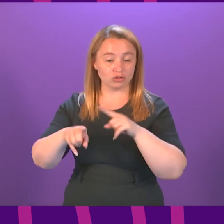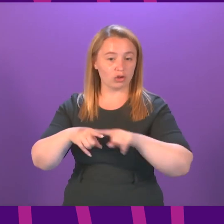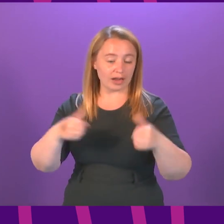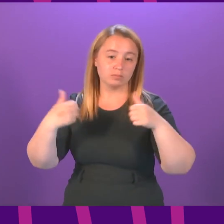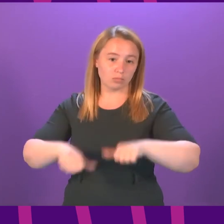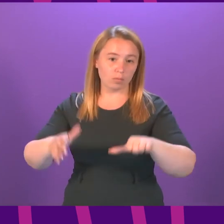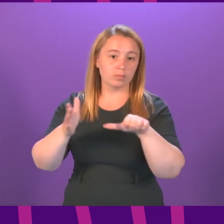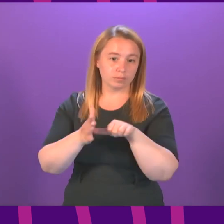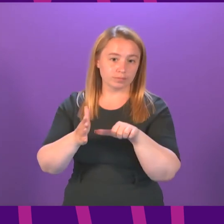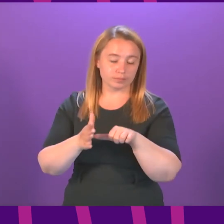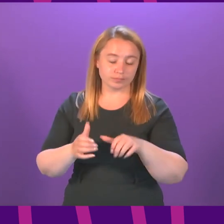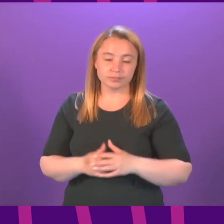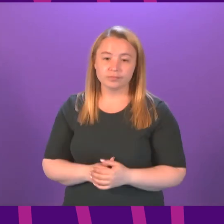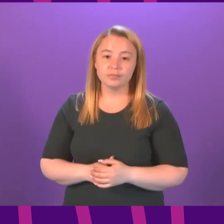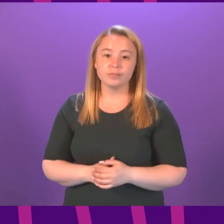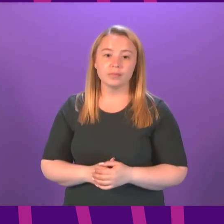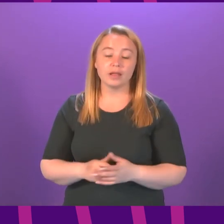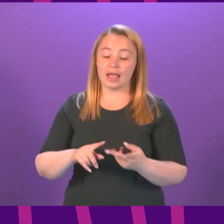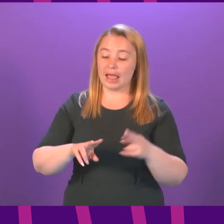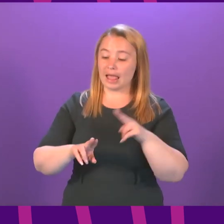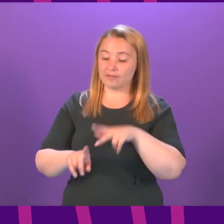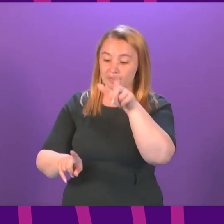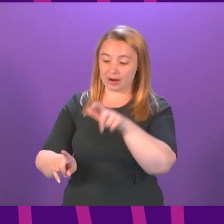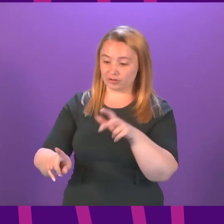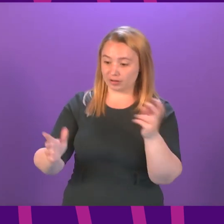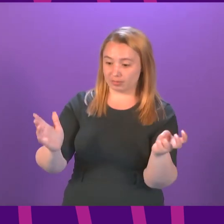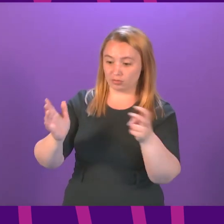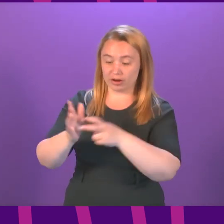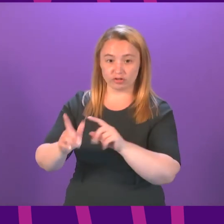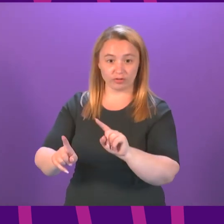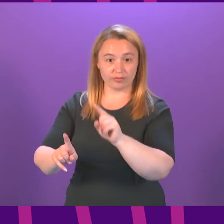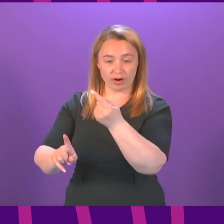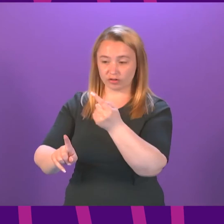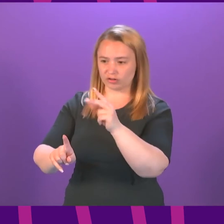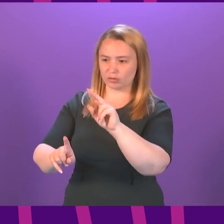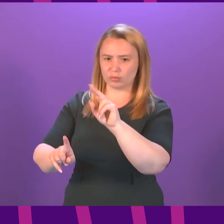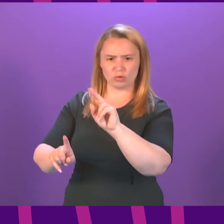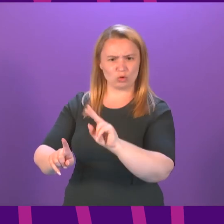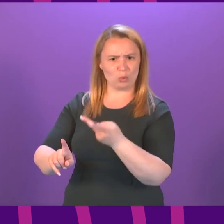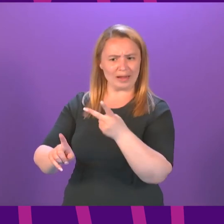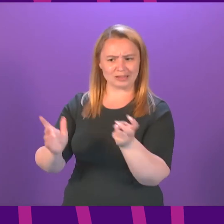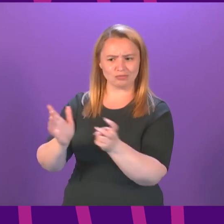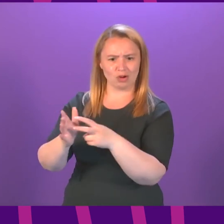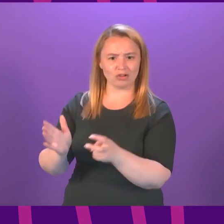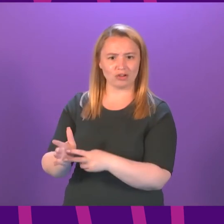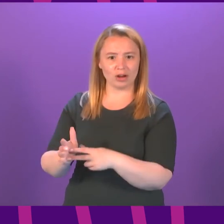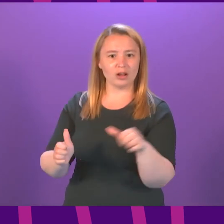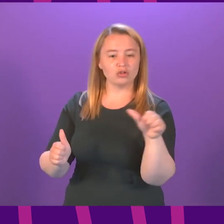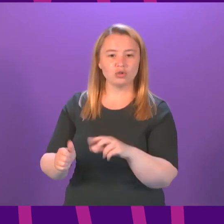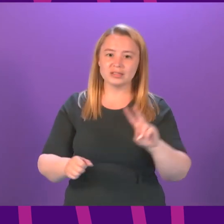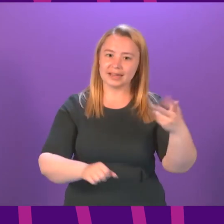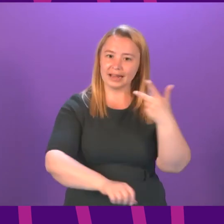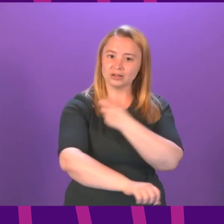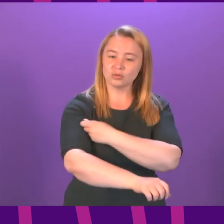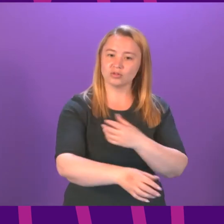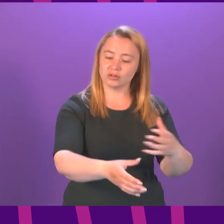possible we understand that even in cases where someone's first dose has been marked on the individual's record twice this should not prevent an appointment for a second